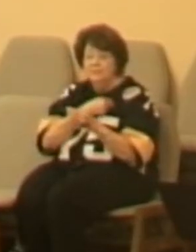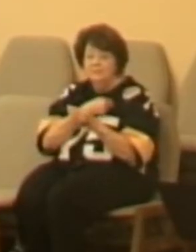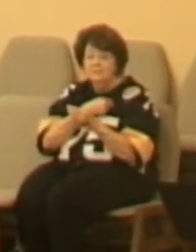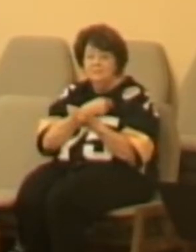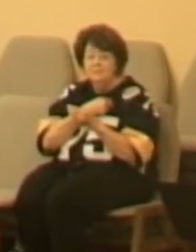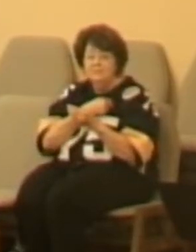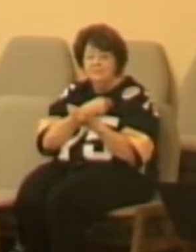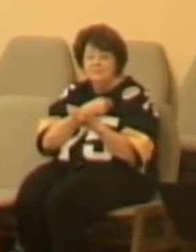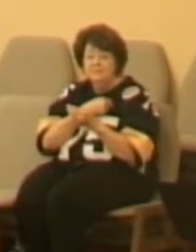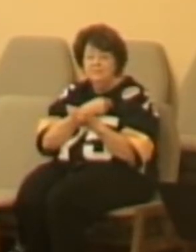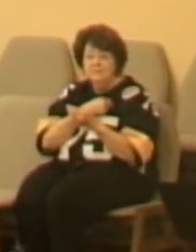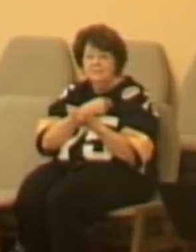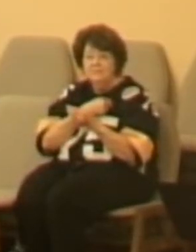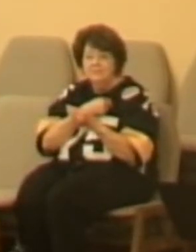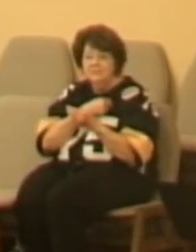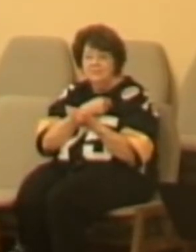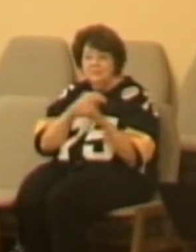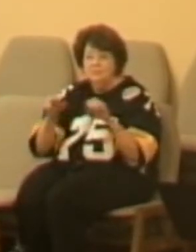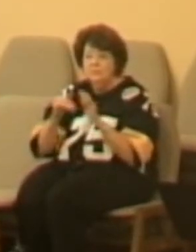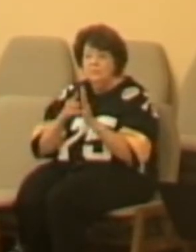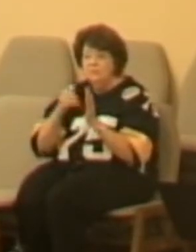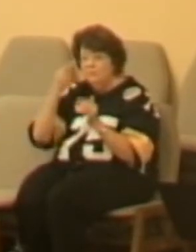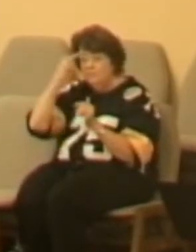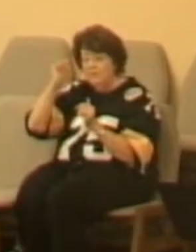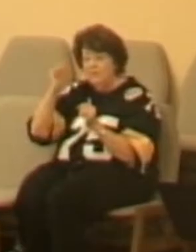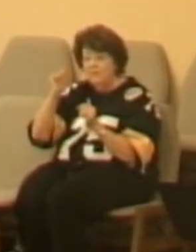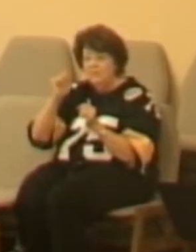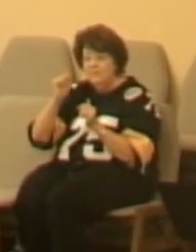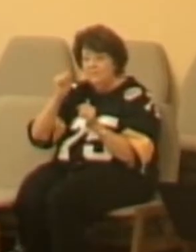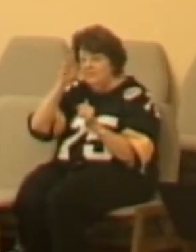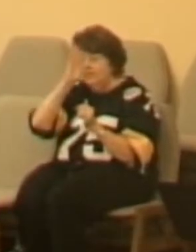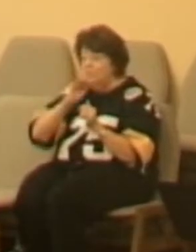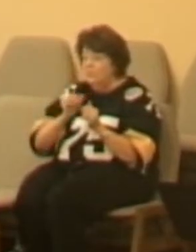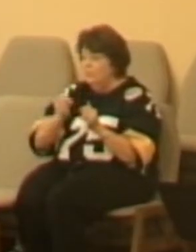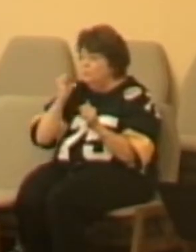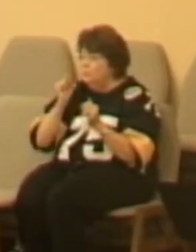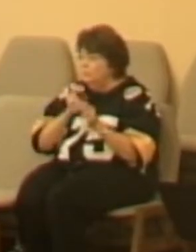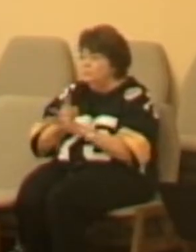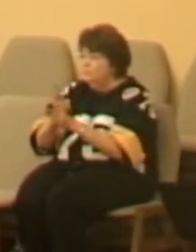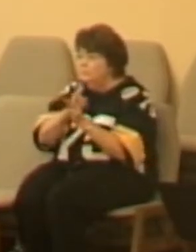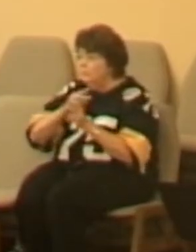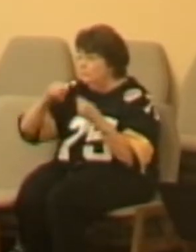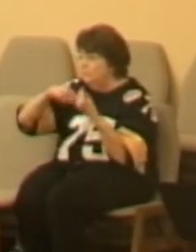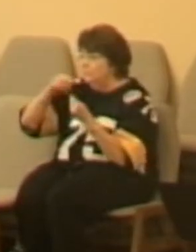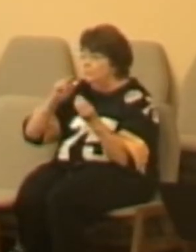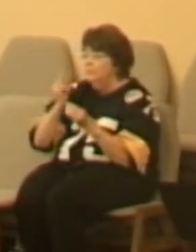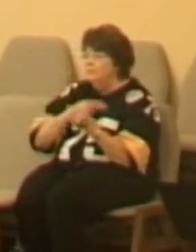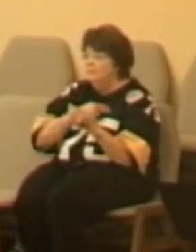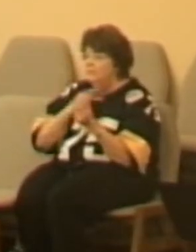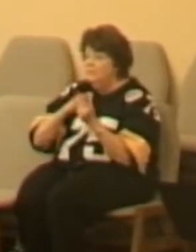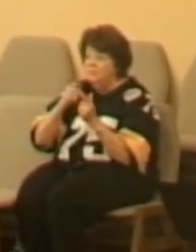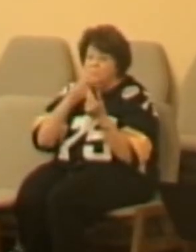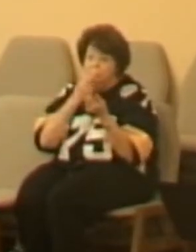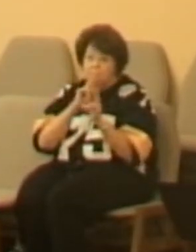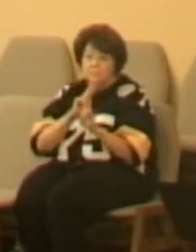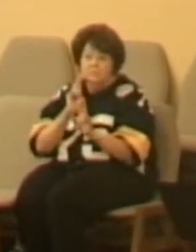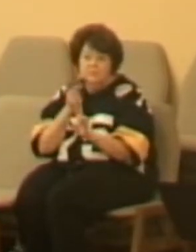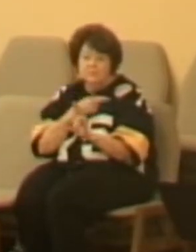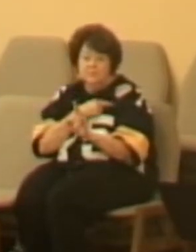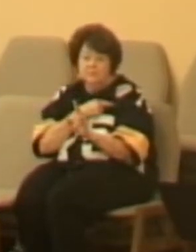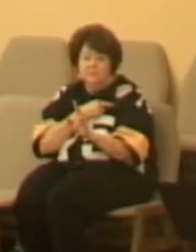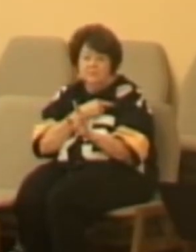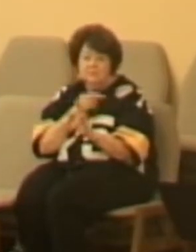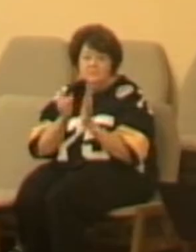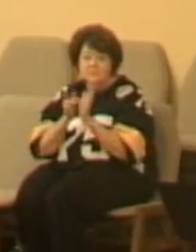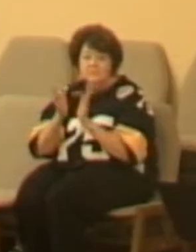because we're afraid if we don't, somehow God won't care about us. Somehow God won't respond to us. He doesn't want us to go